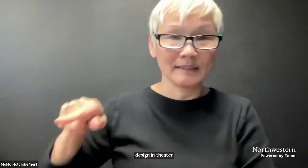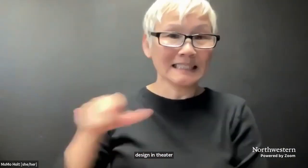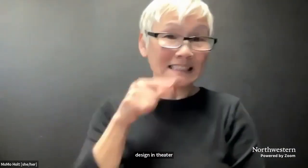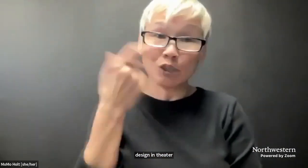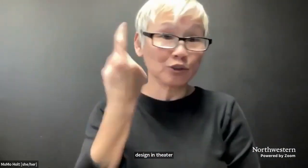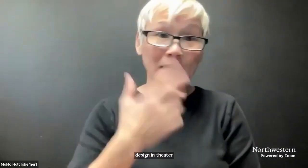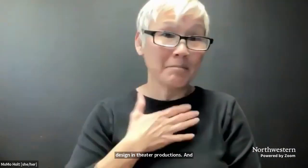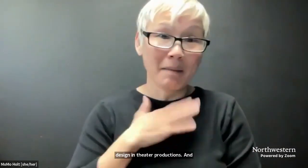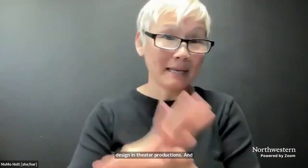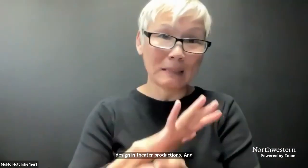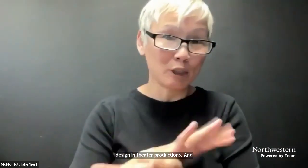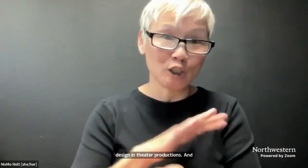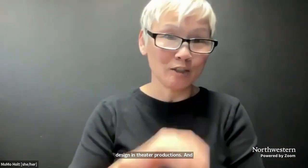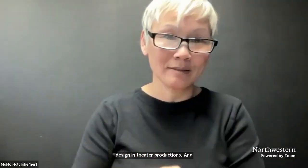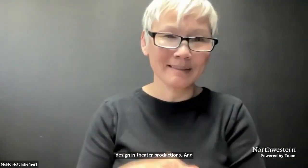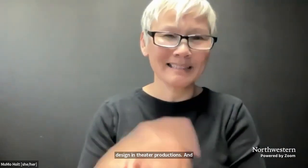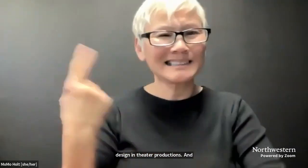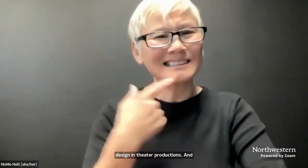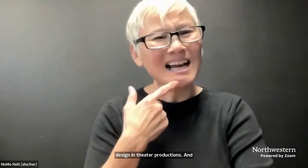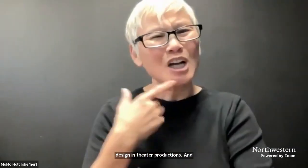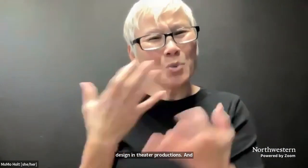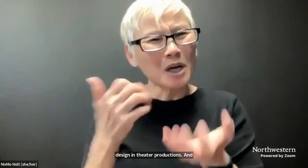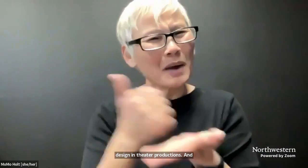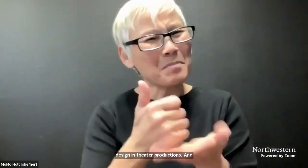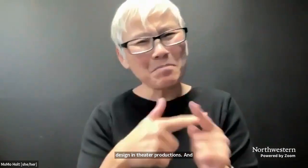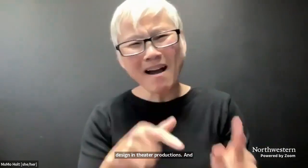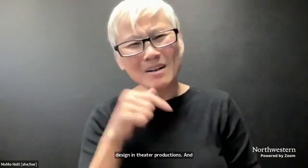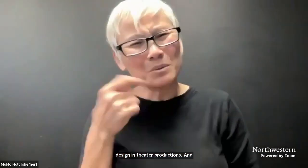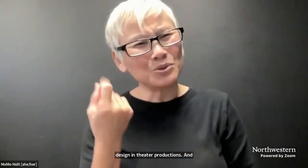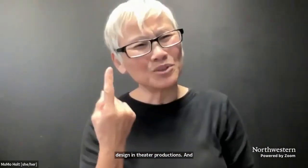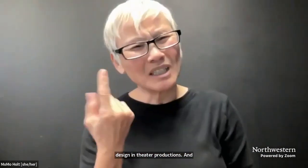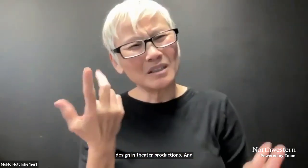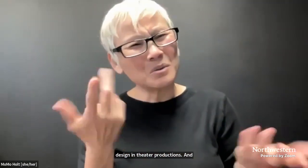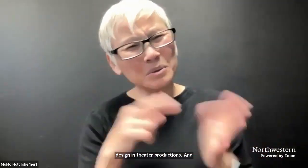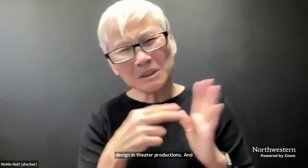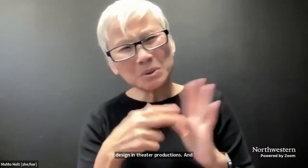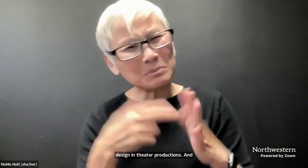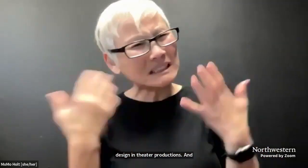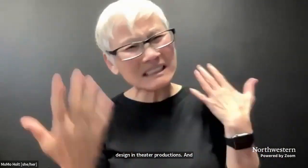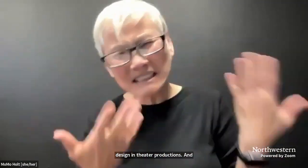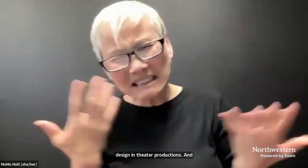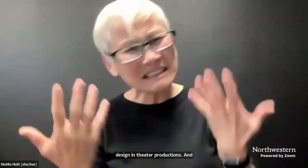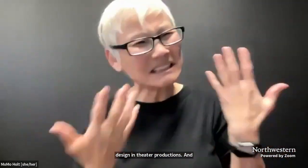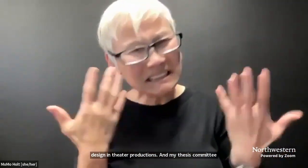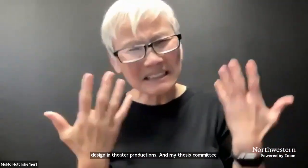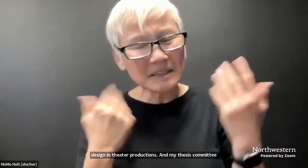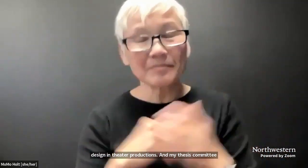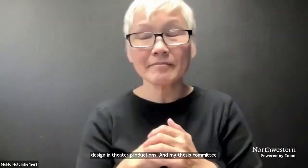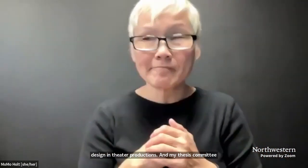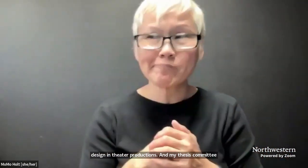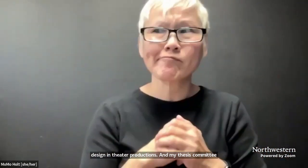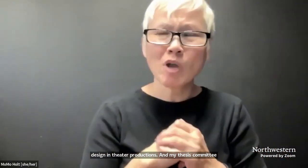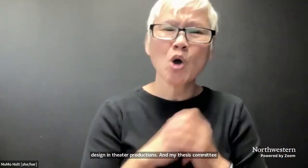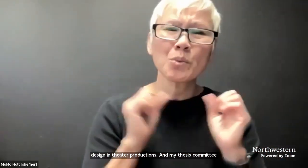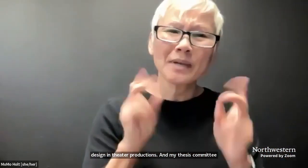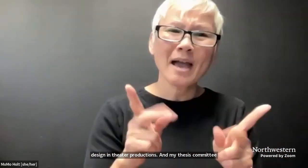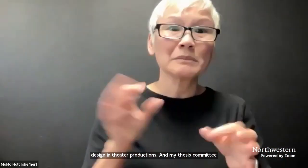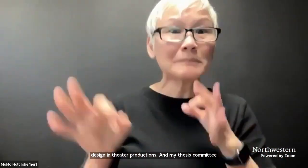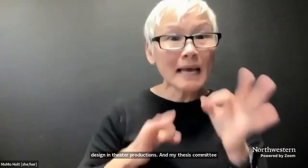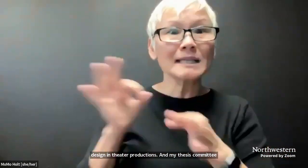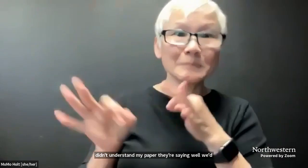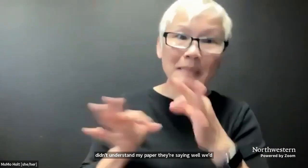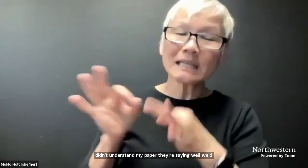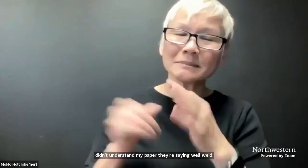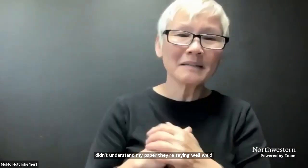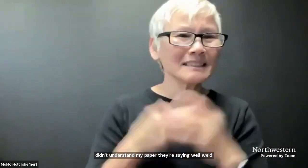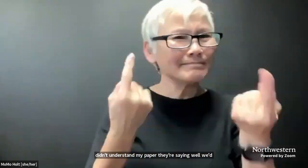And my, the, the thesis committee didn't understand my paper. They're saying, well, we'd like to help you, but we don't know exactly what you mean.